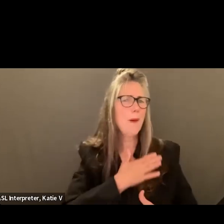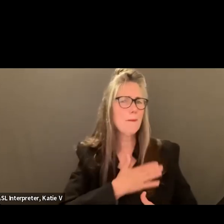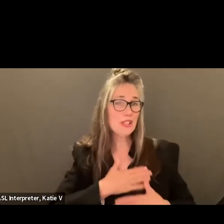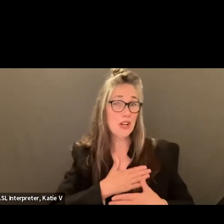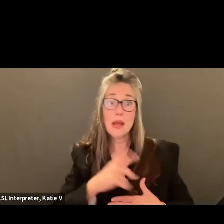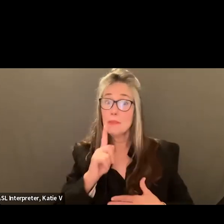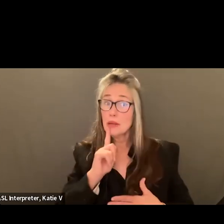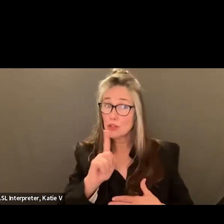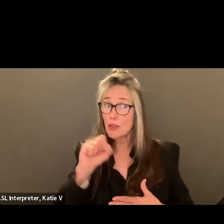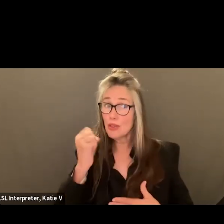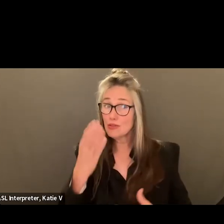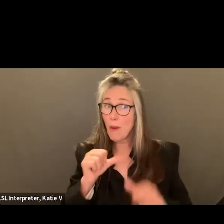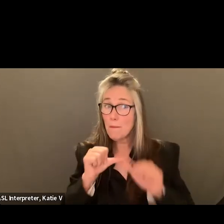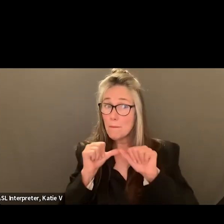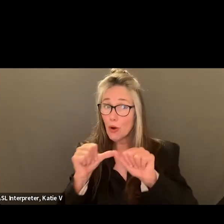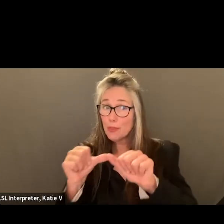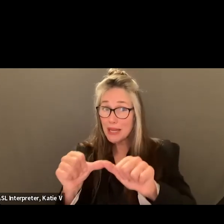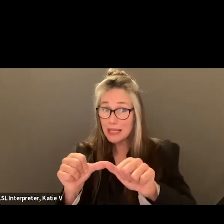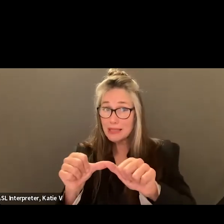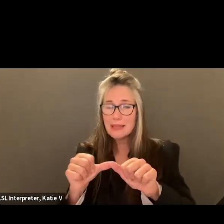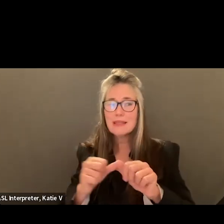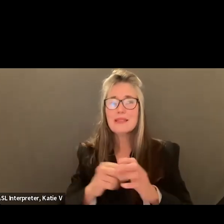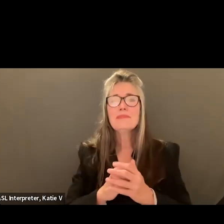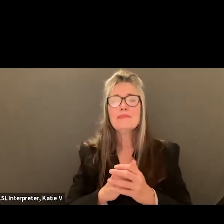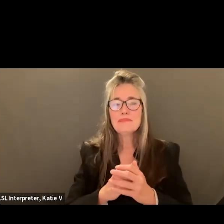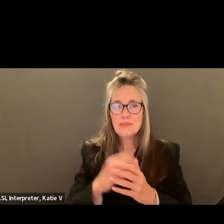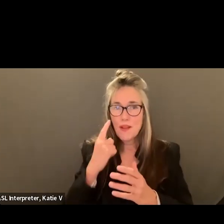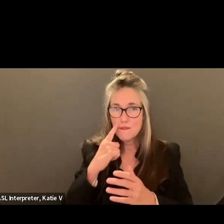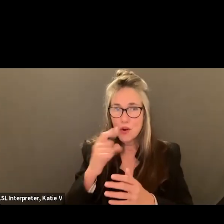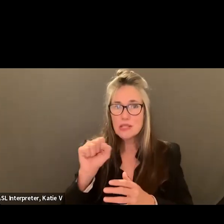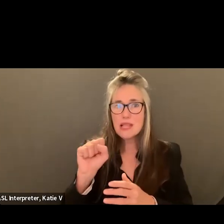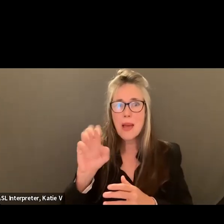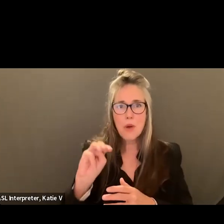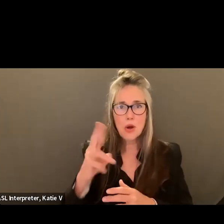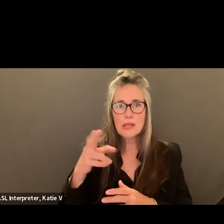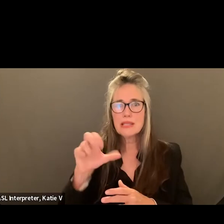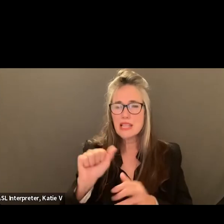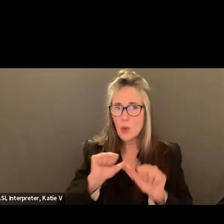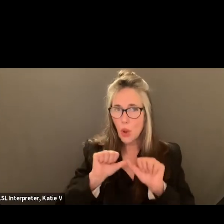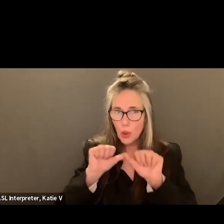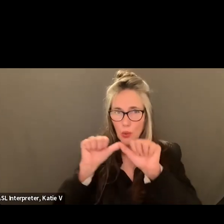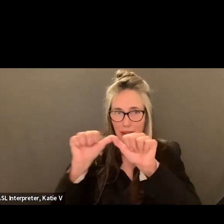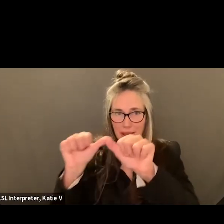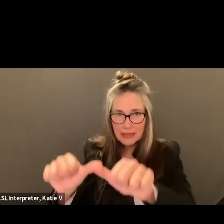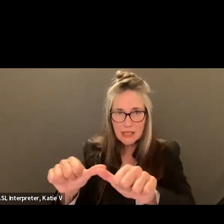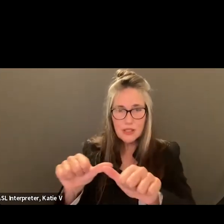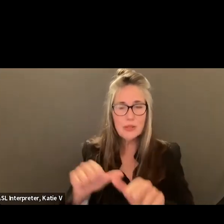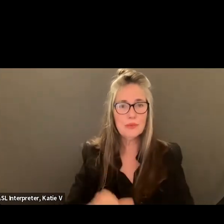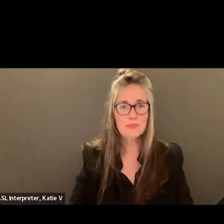it's a permanent job and that it continues for the San Marcos High School. Yes. Thank you.